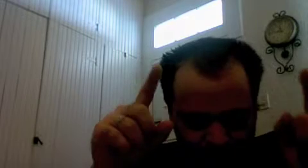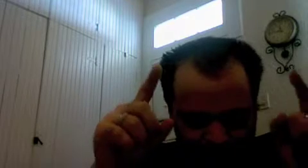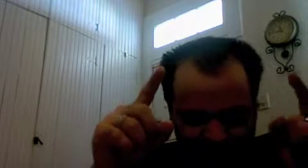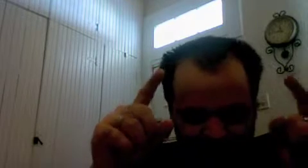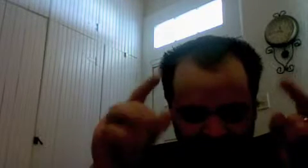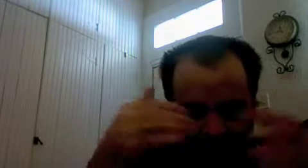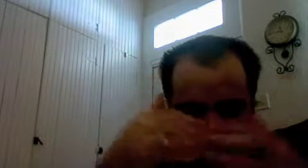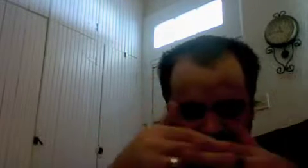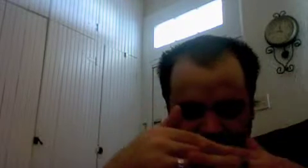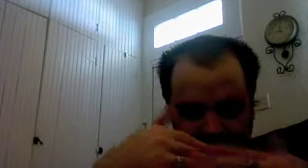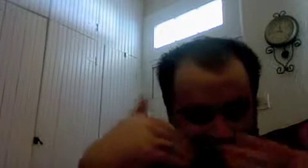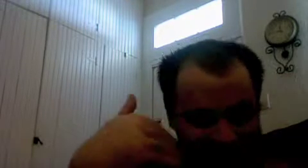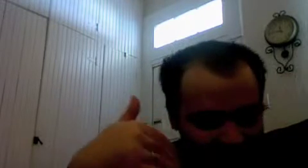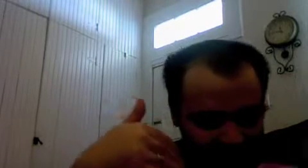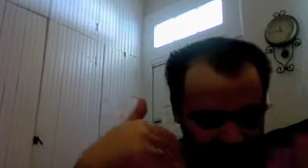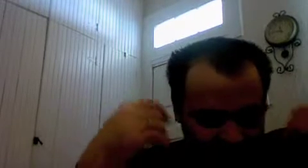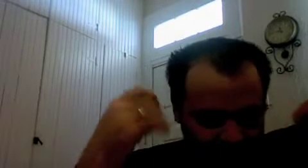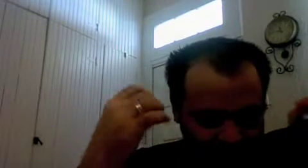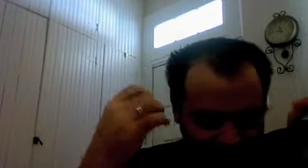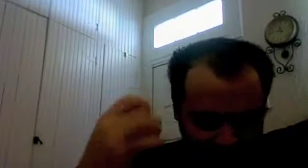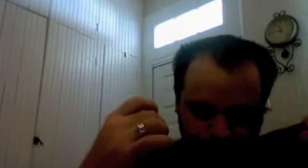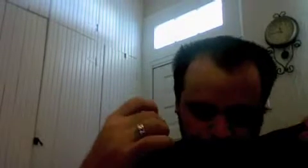reason the bifurcation of the simple